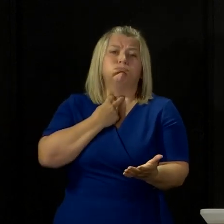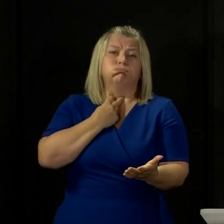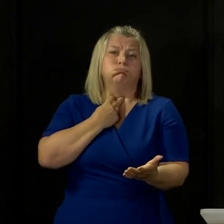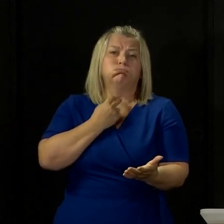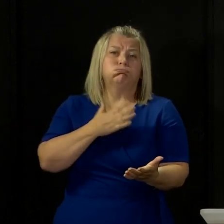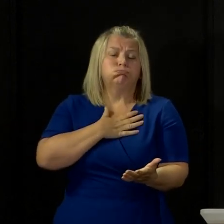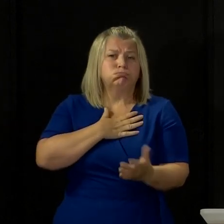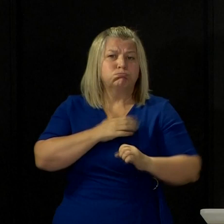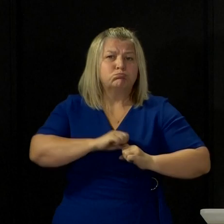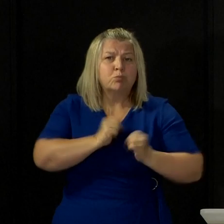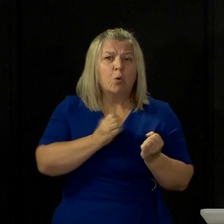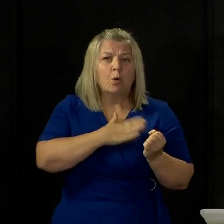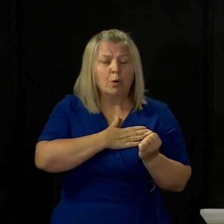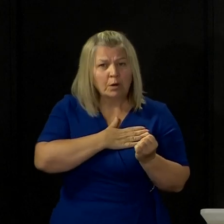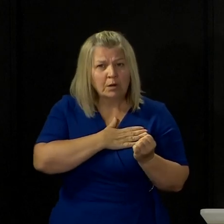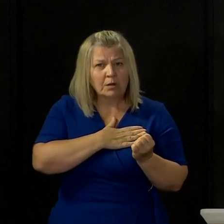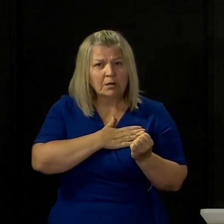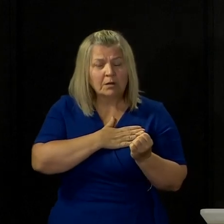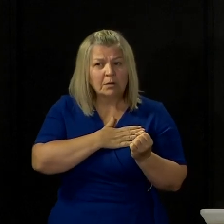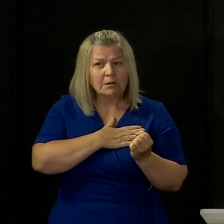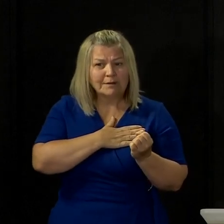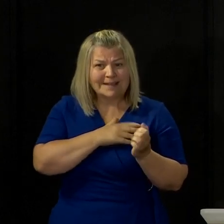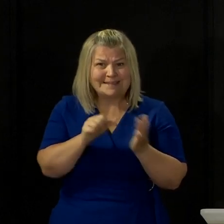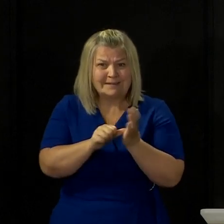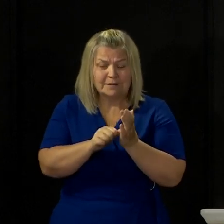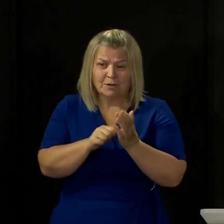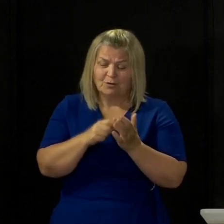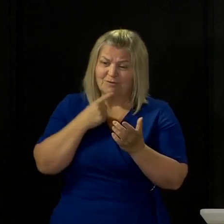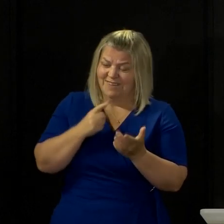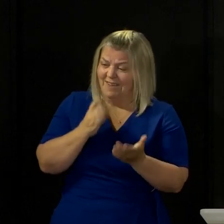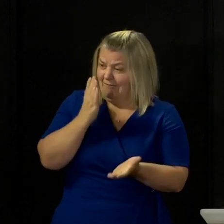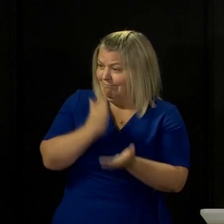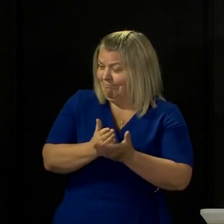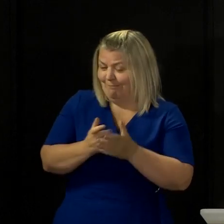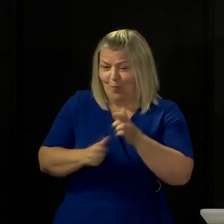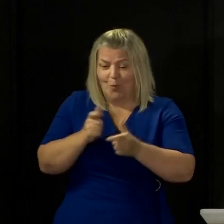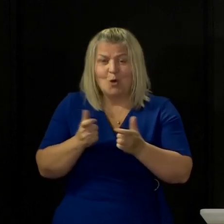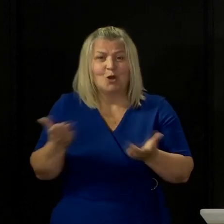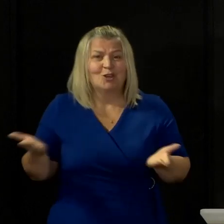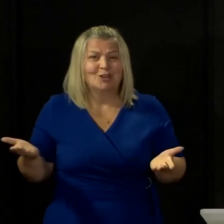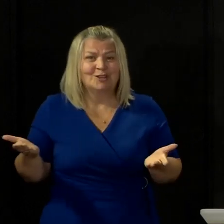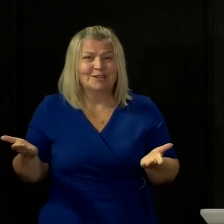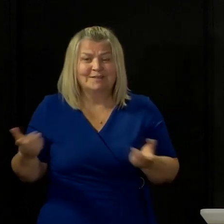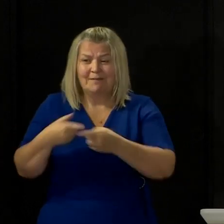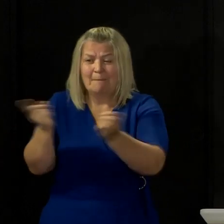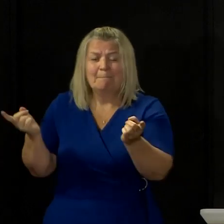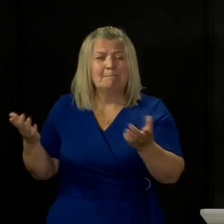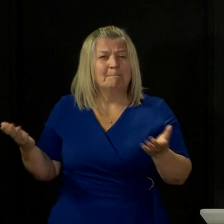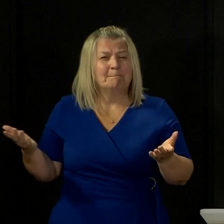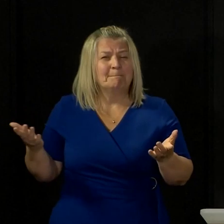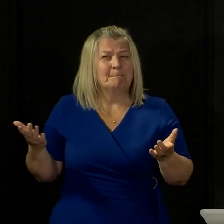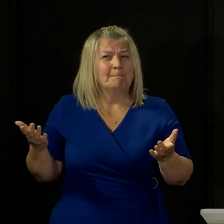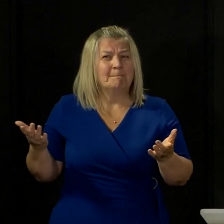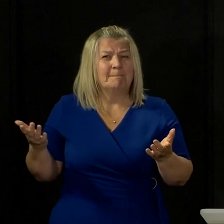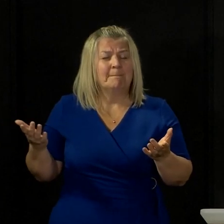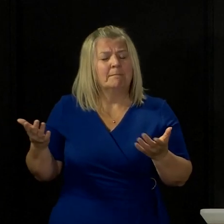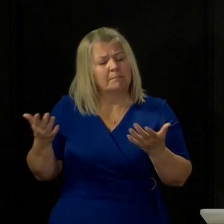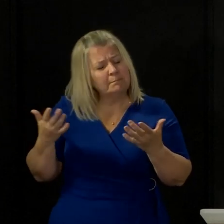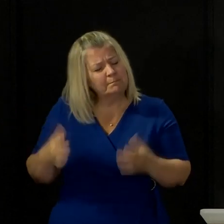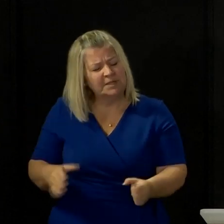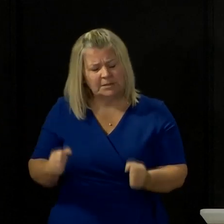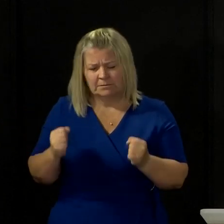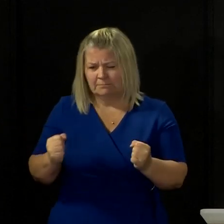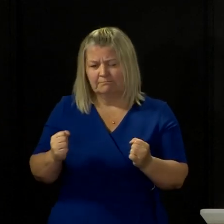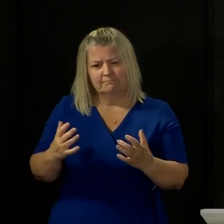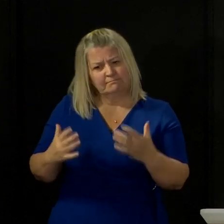you know, it's difficult for me to find the words that properly conveys that. And that's why I am so determined and have been so determined all along